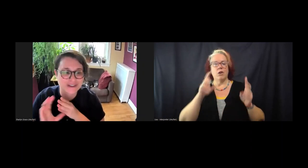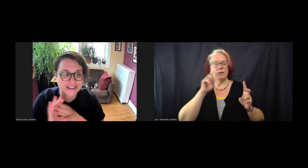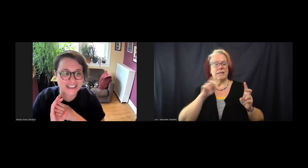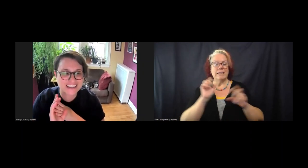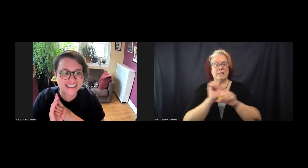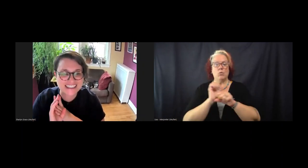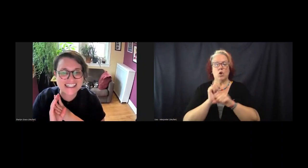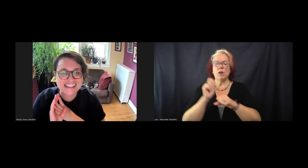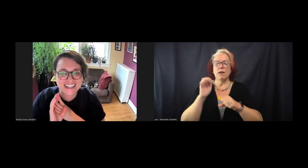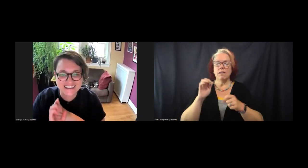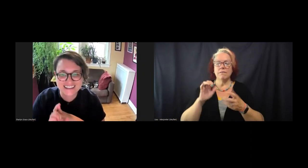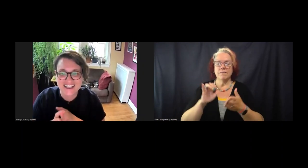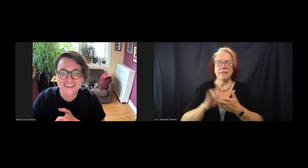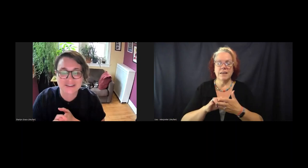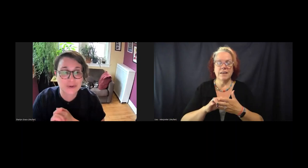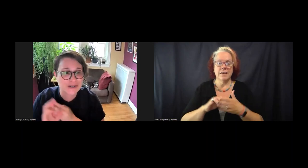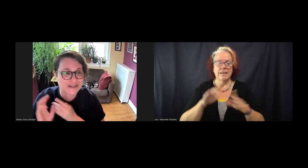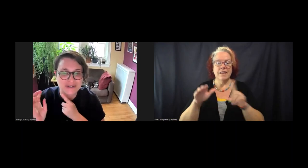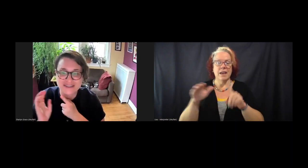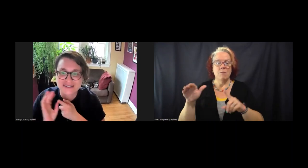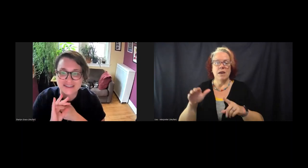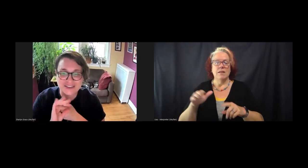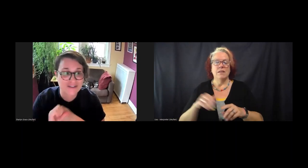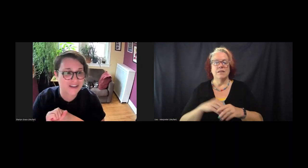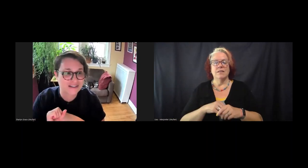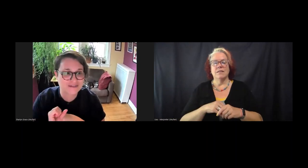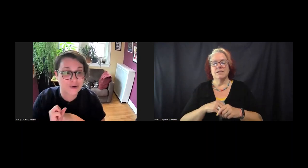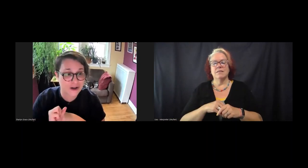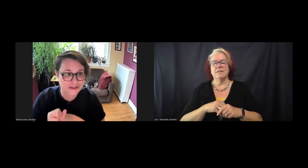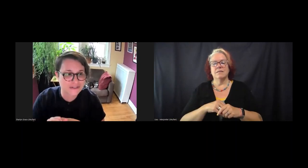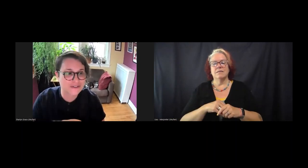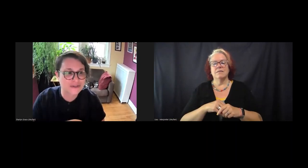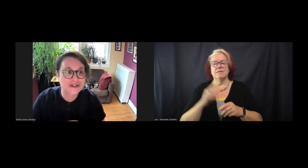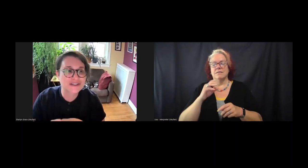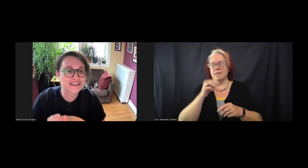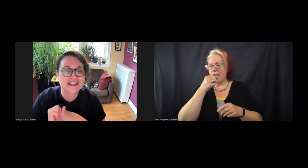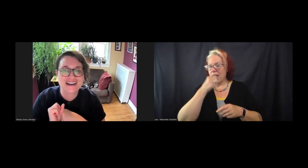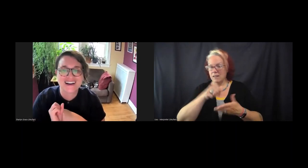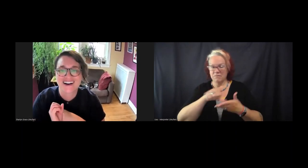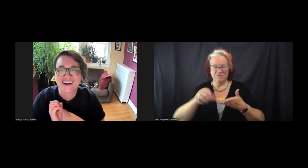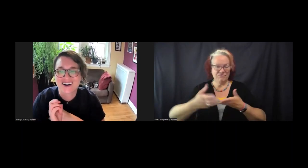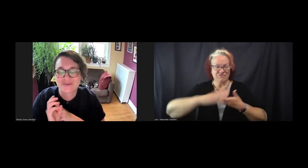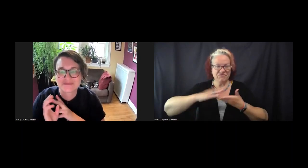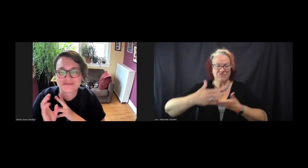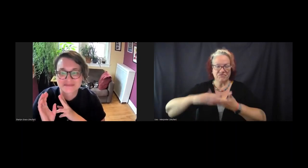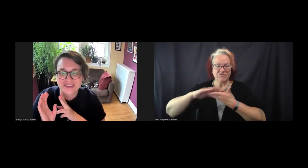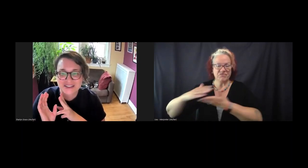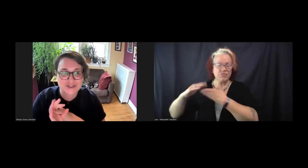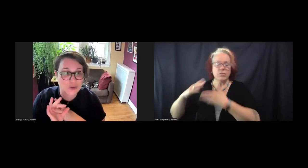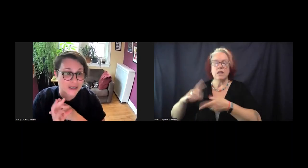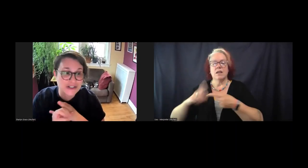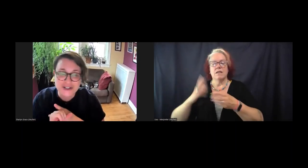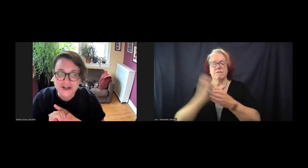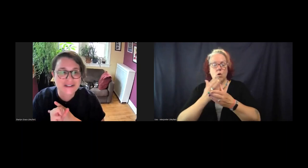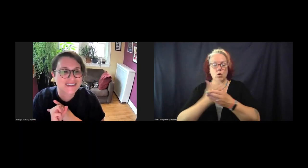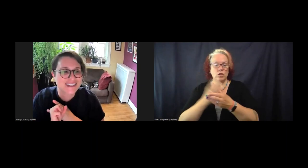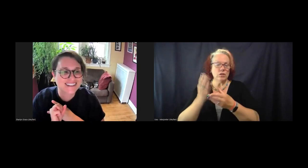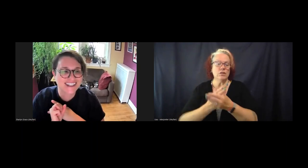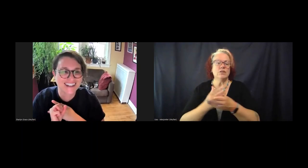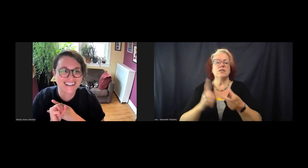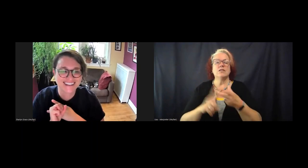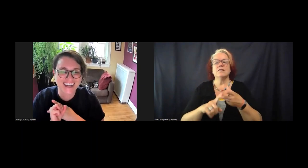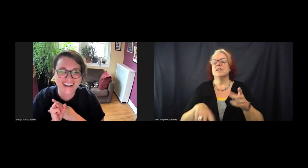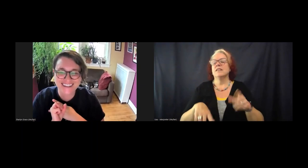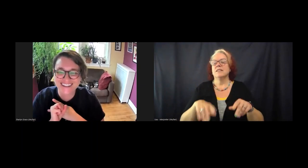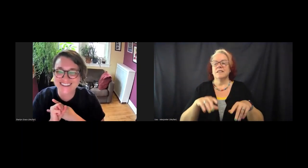of really unsexy work that was stuffing 400 boulders, sorting shirts